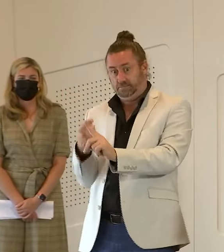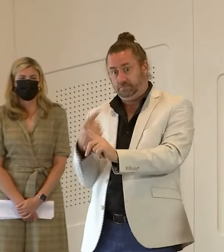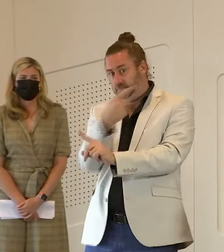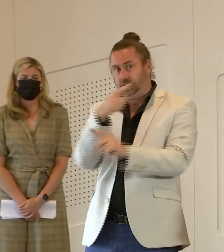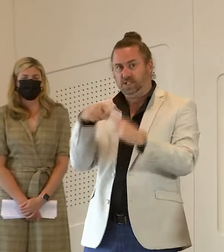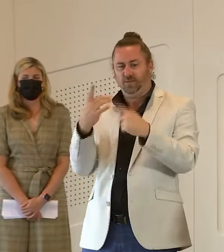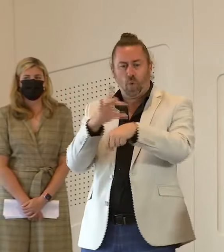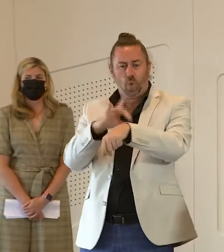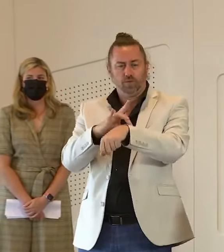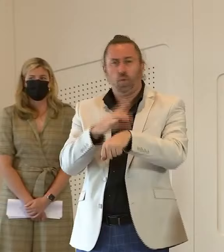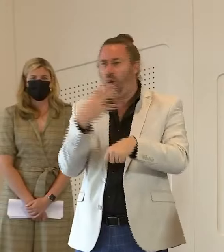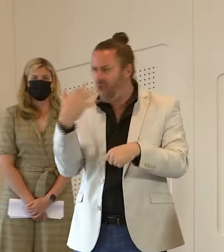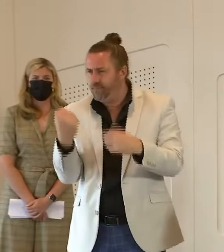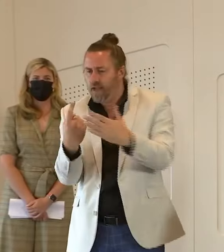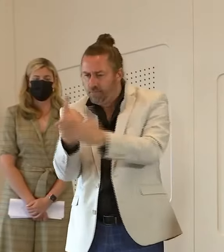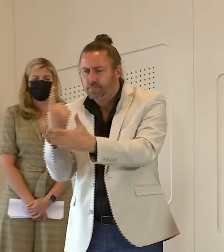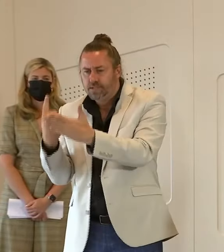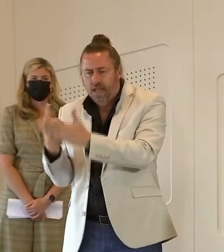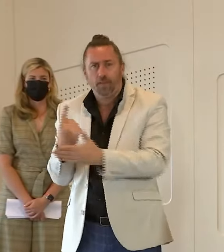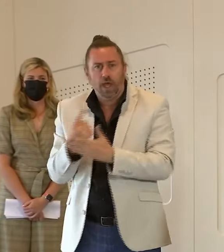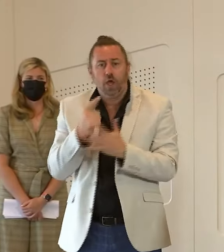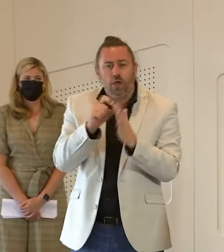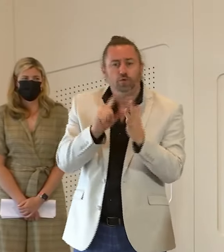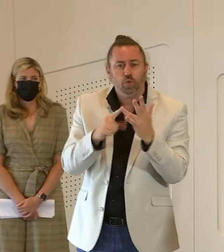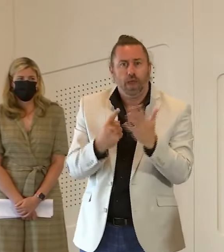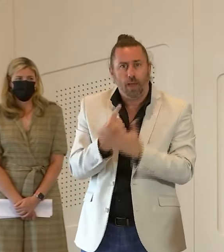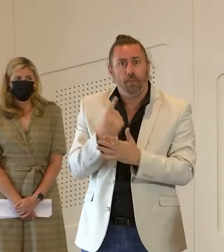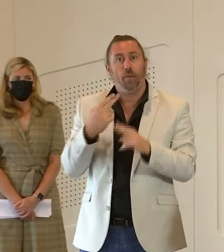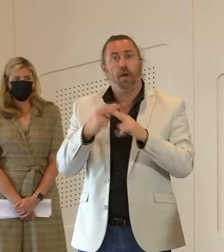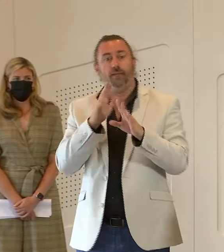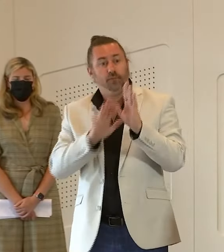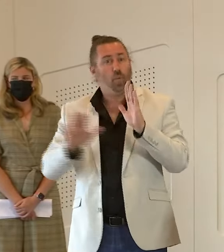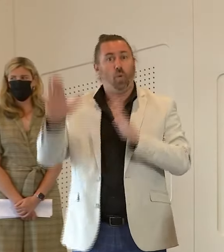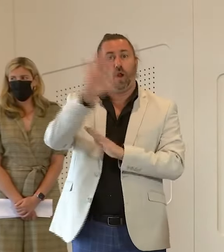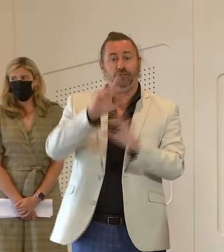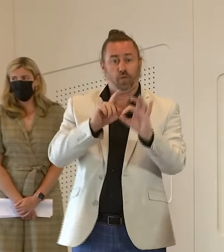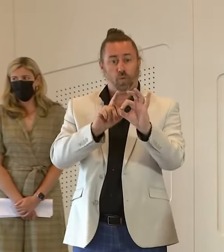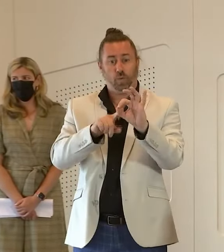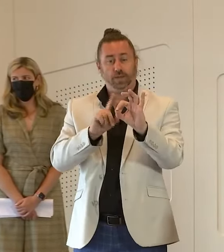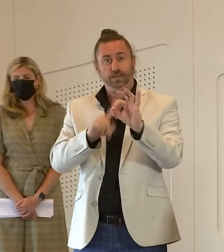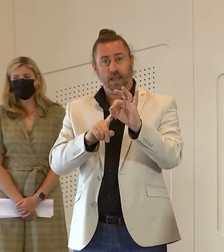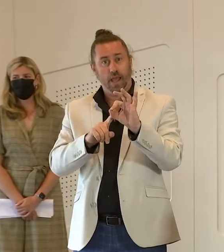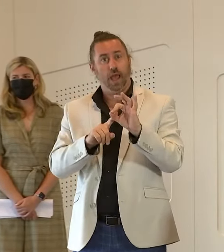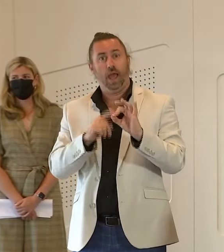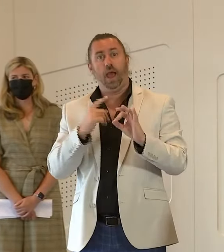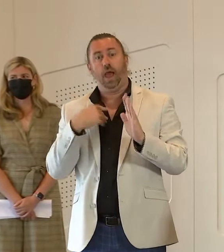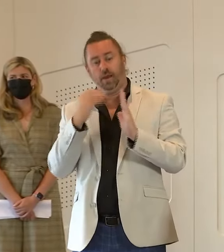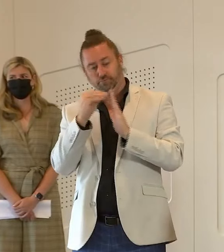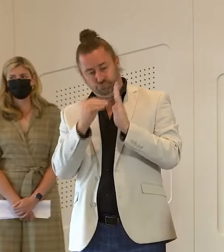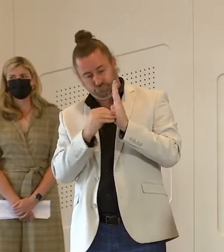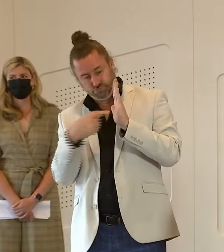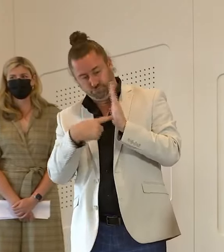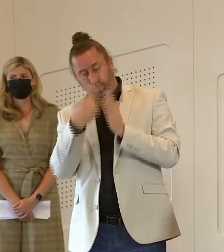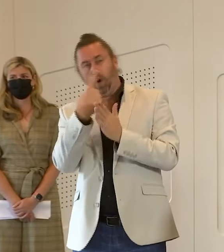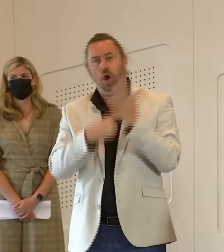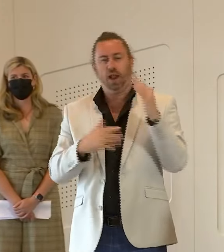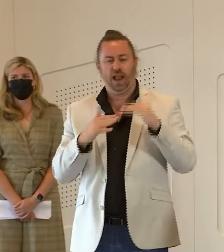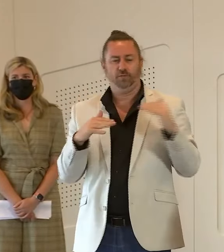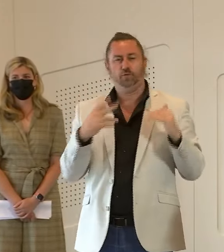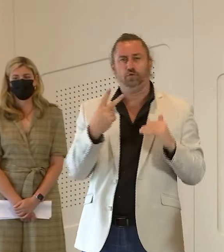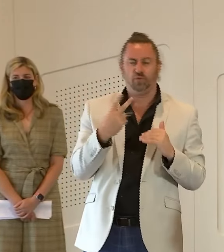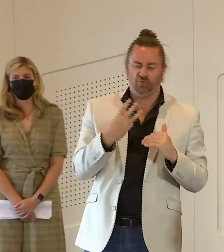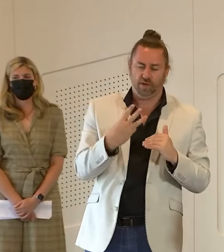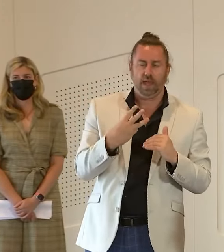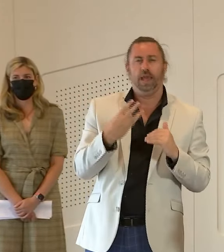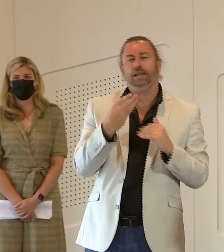so all of those things are happening but as far as the statewide uh protocol were put in place it's category three and some category two